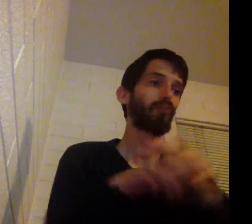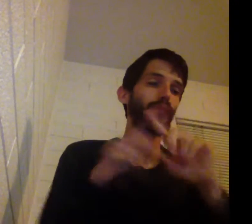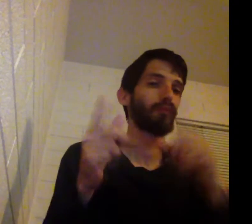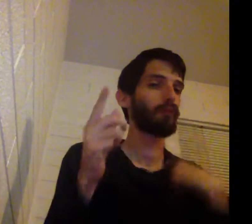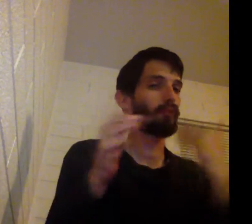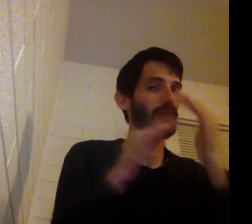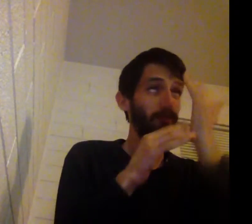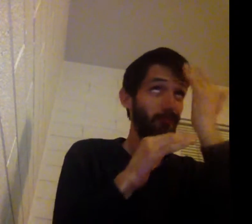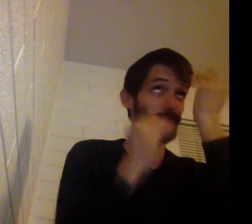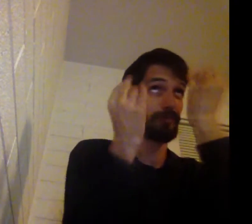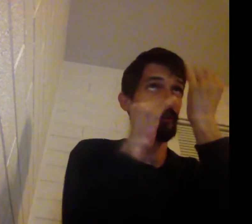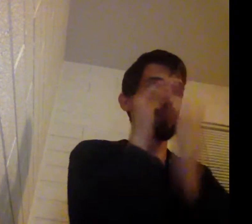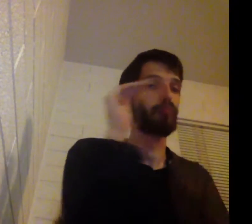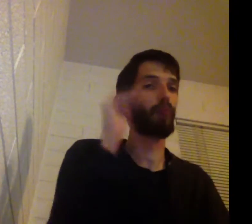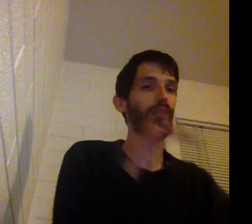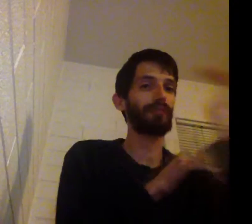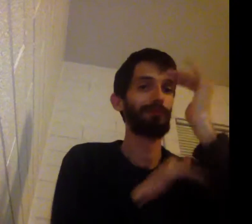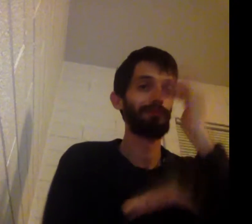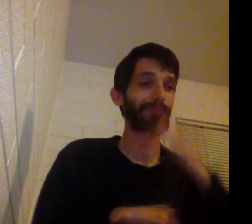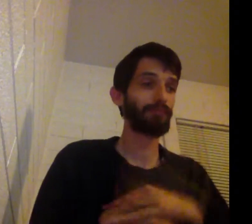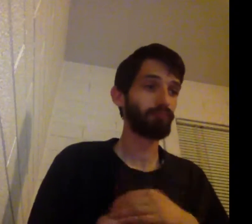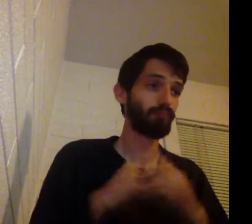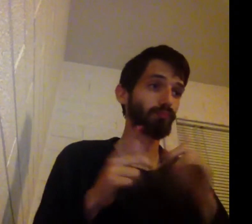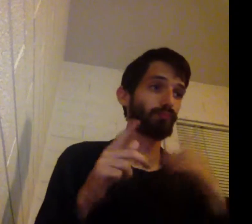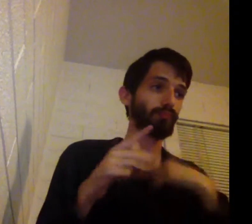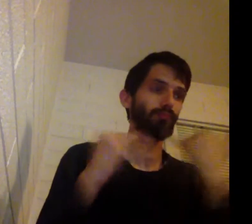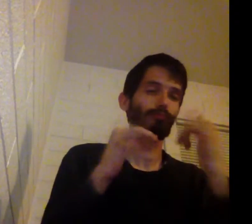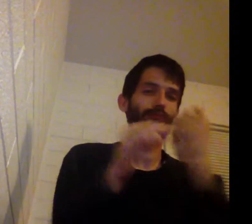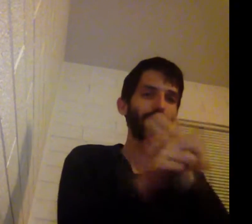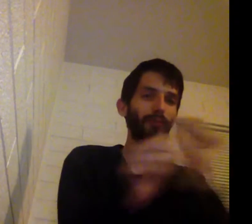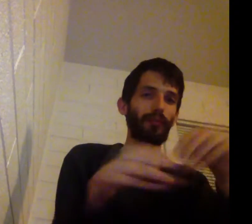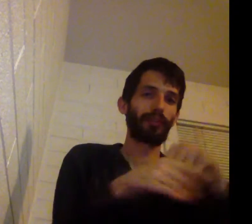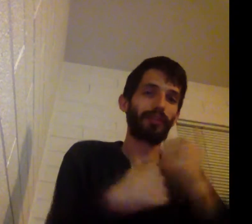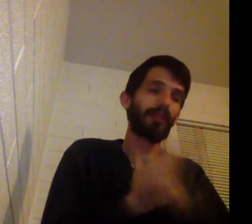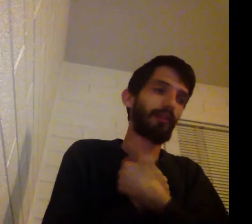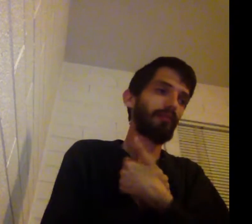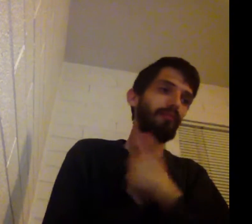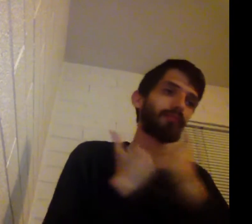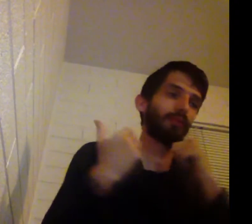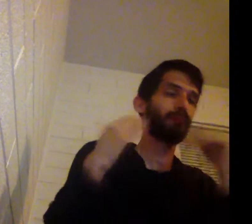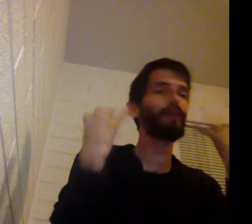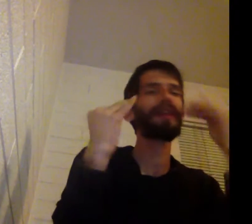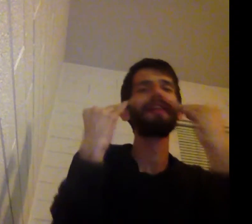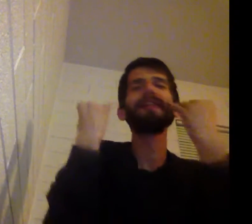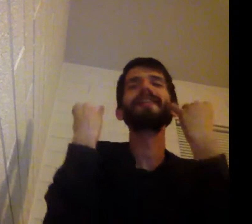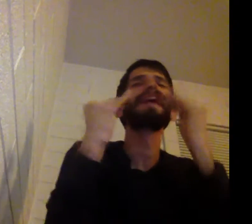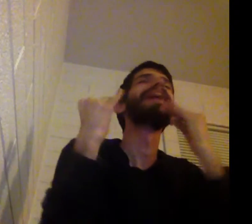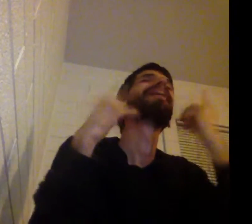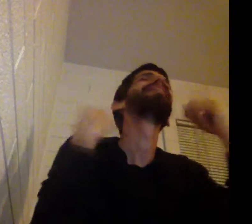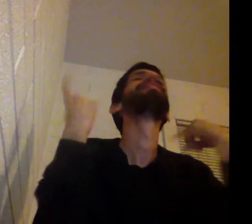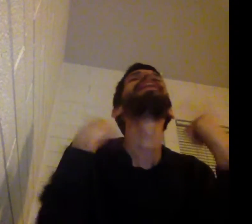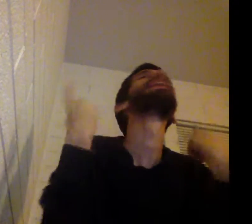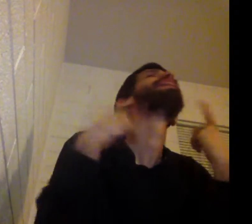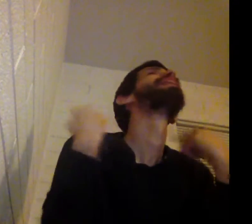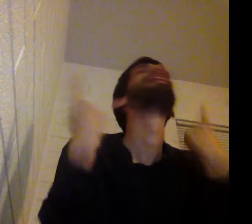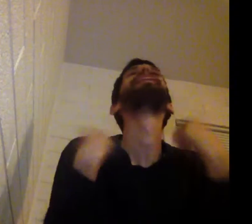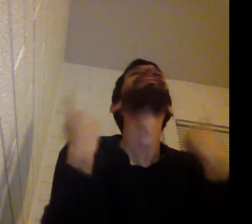maybe we just think too much Who needs to play it safe in love, let's be crazy Yeah,